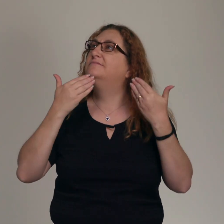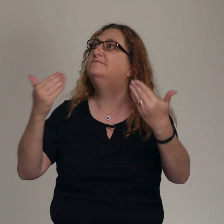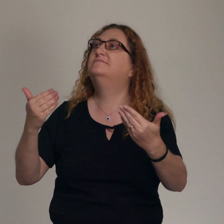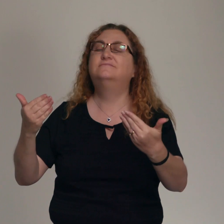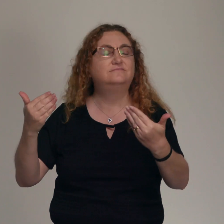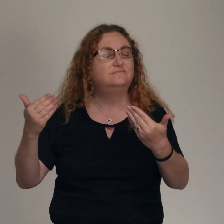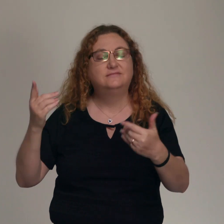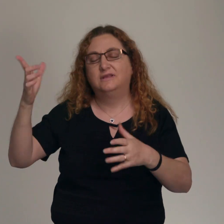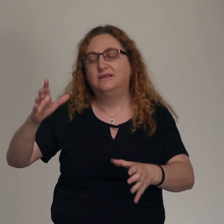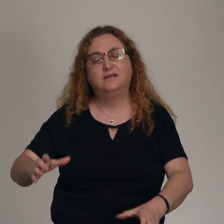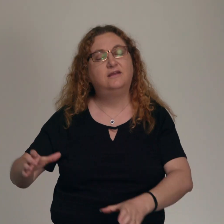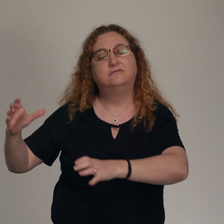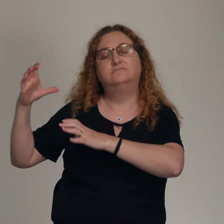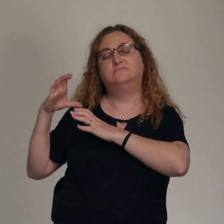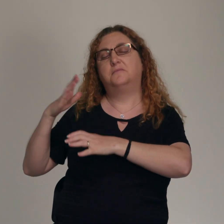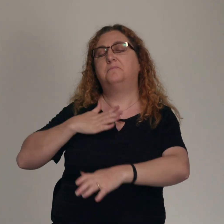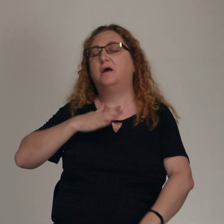That You would bear my cross